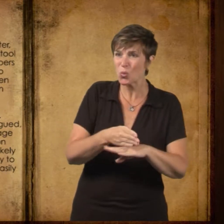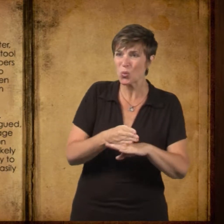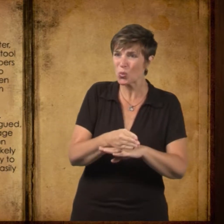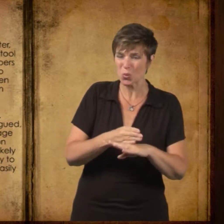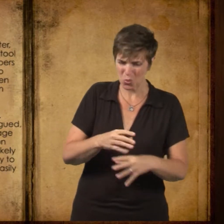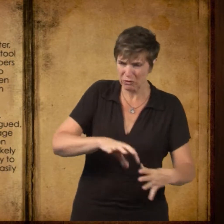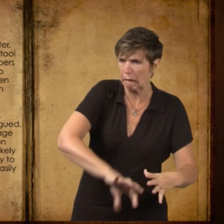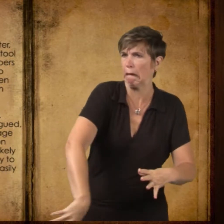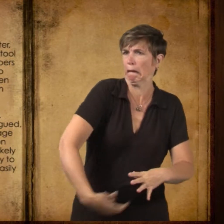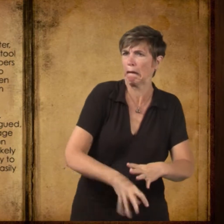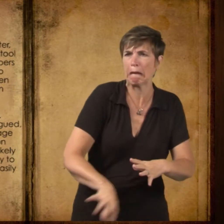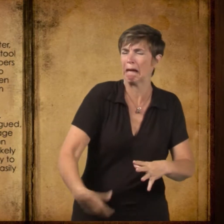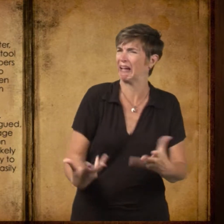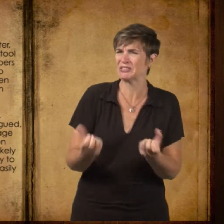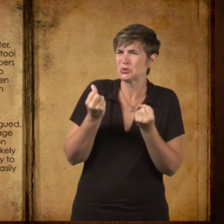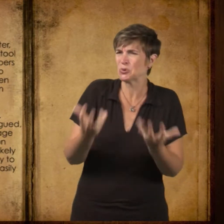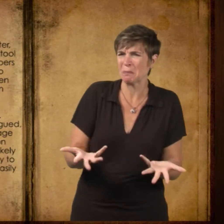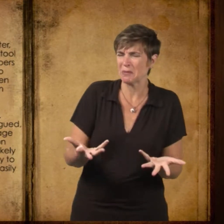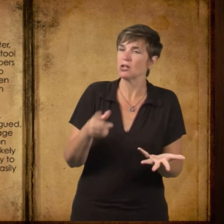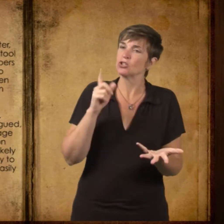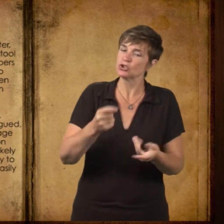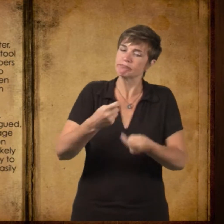that would fit more easily into the black box.